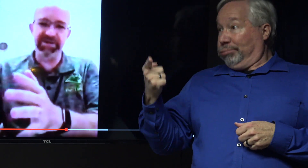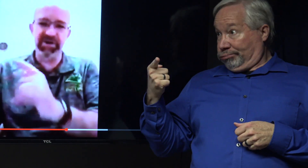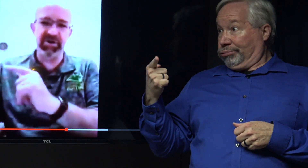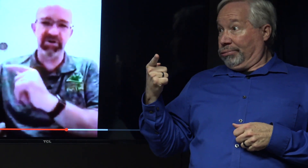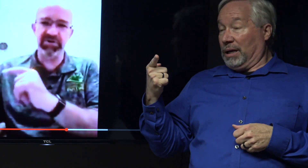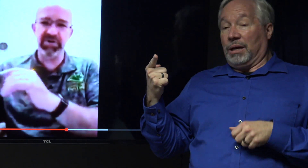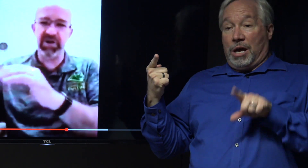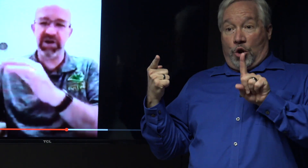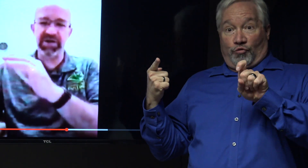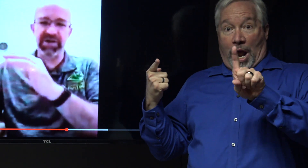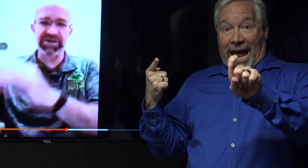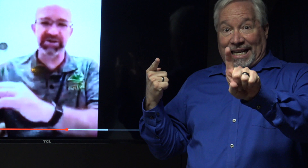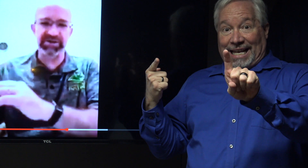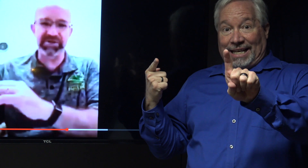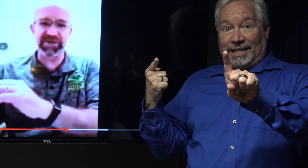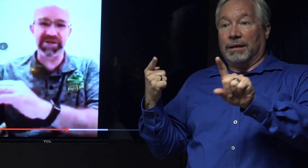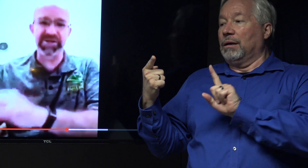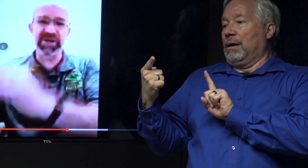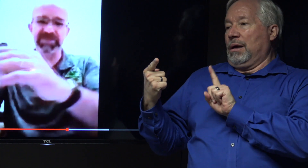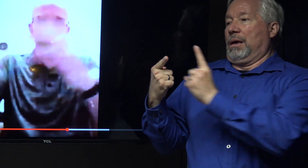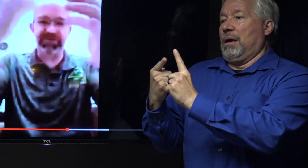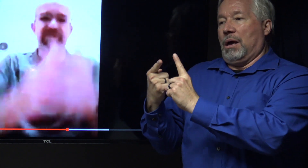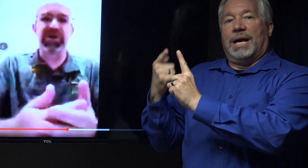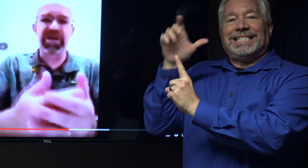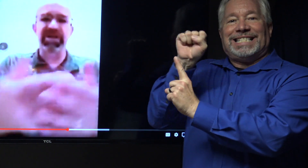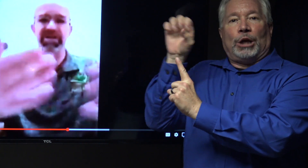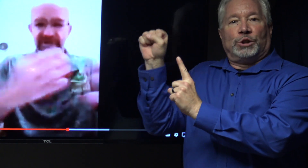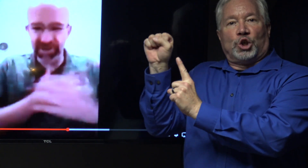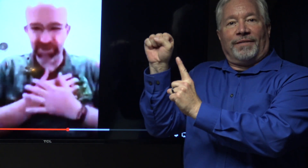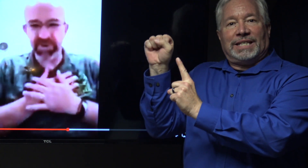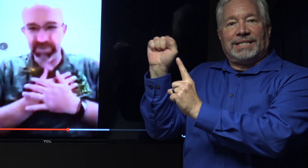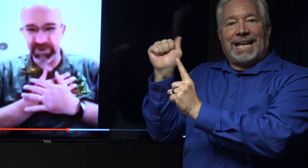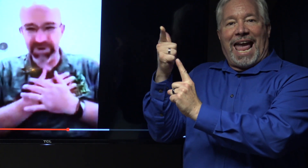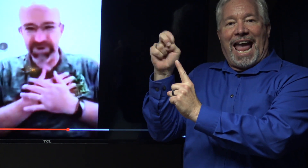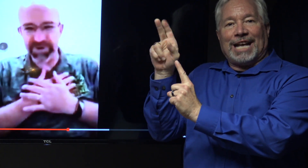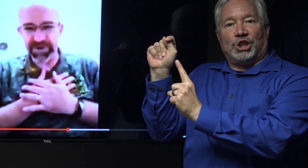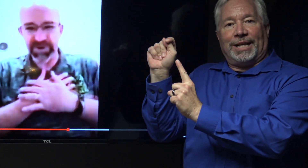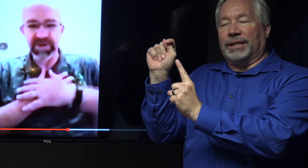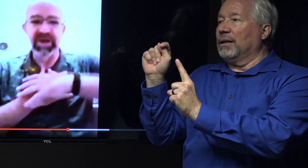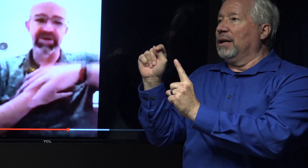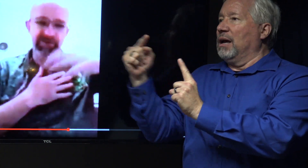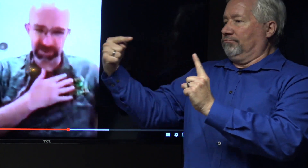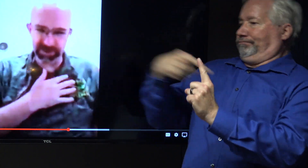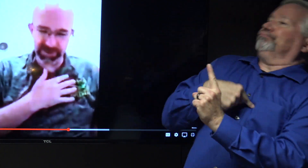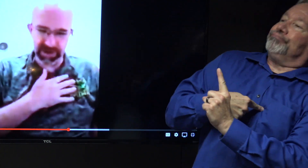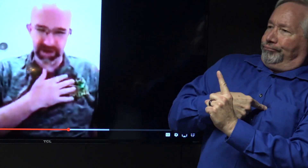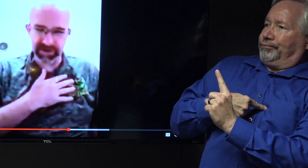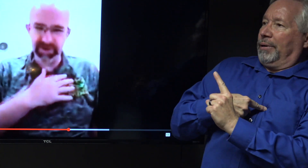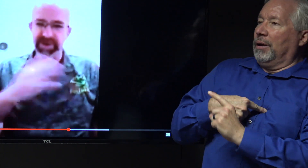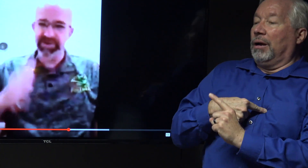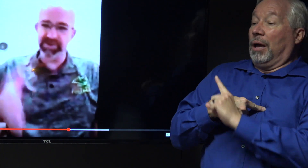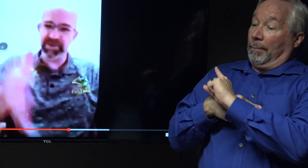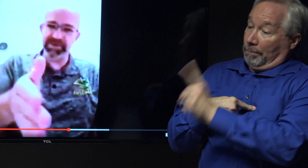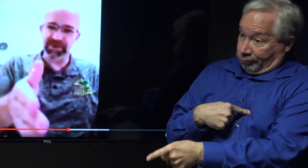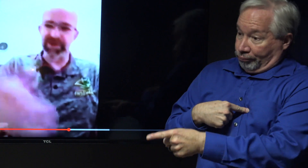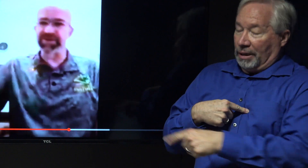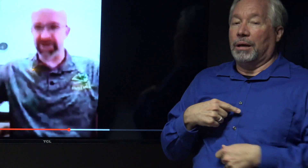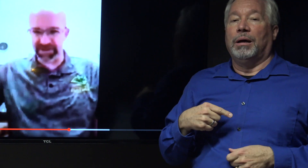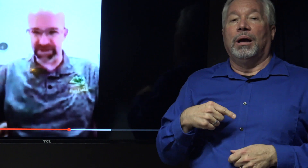the beast, a Secret Service agent jumps in front and gets one of the bullets, and then rolls to the ground. Trump keeps running. The